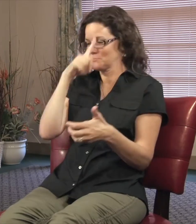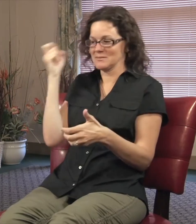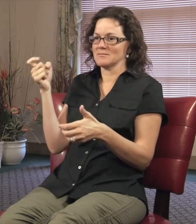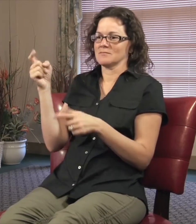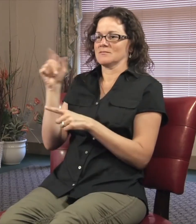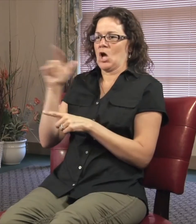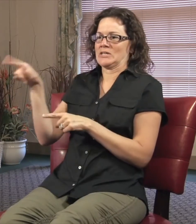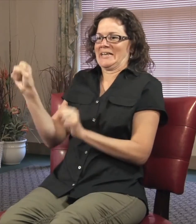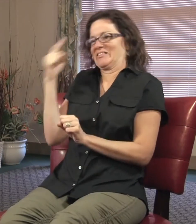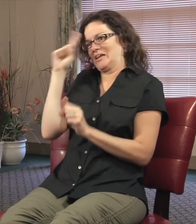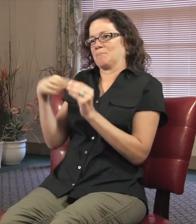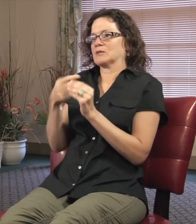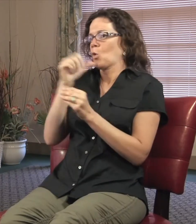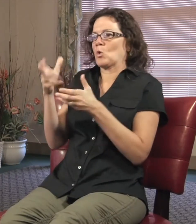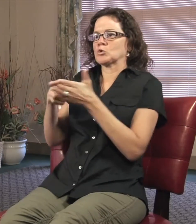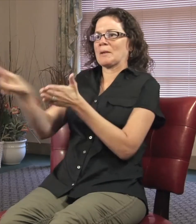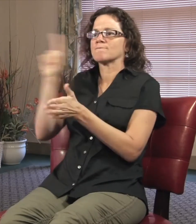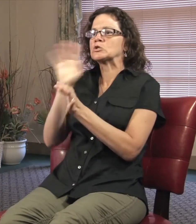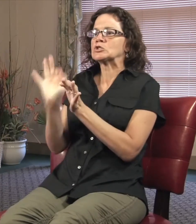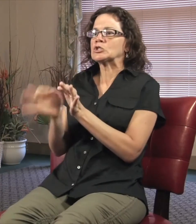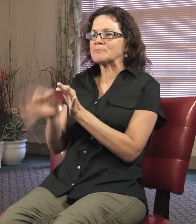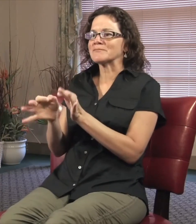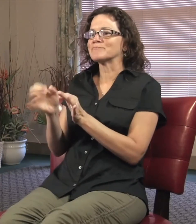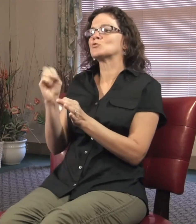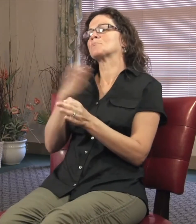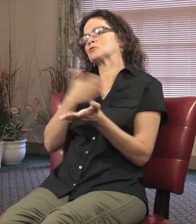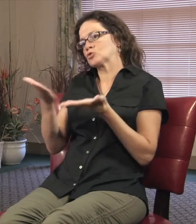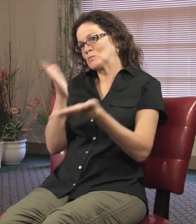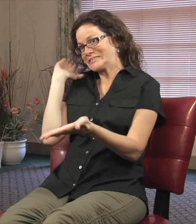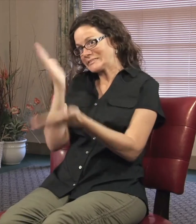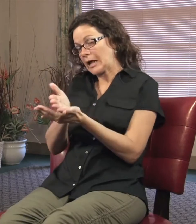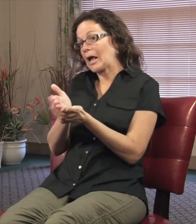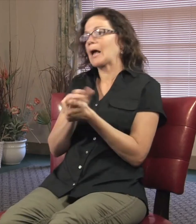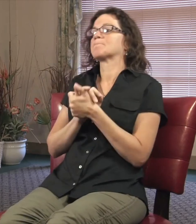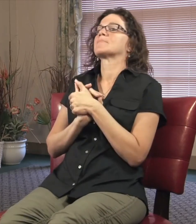They didn't want to pay for an interpreter. And so as a result of that, my services were stopped.